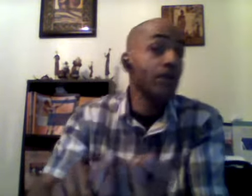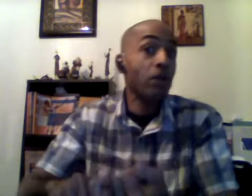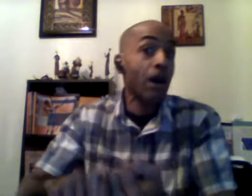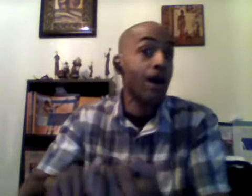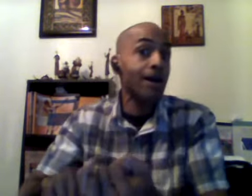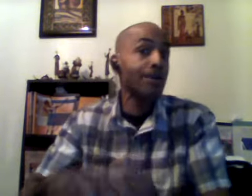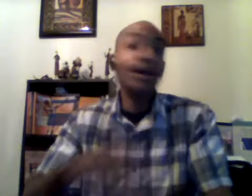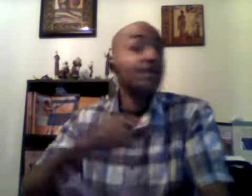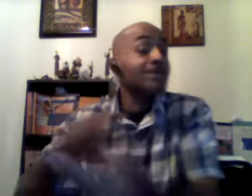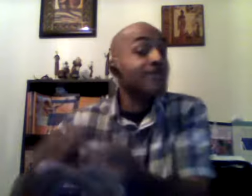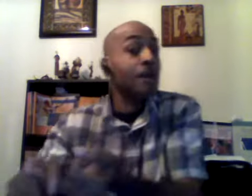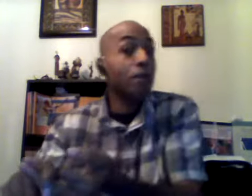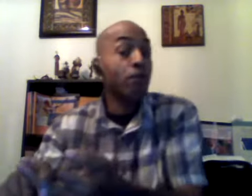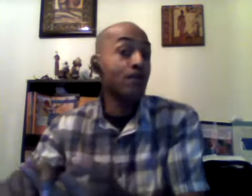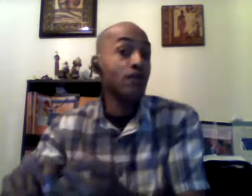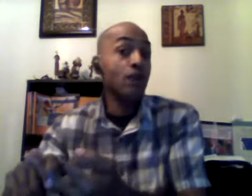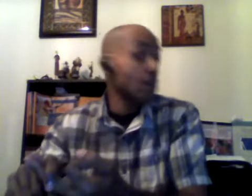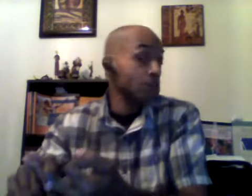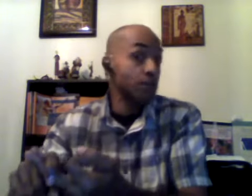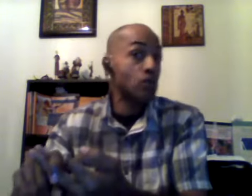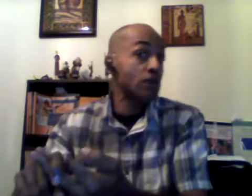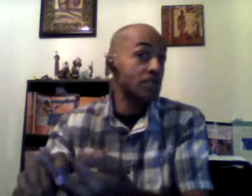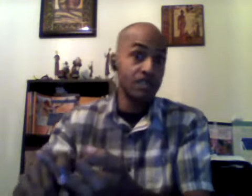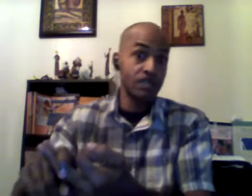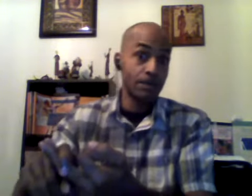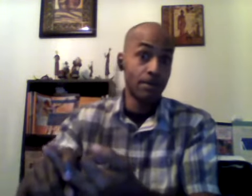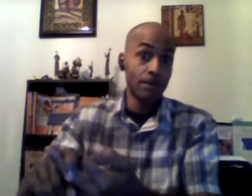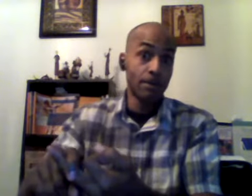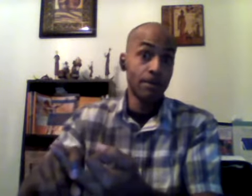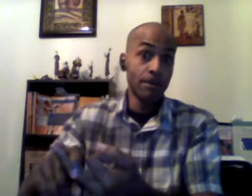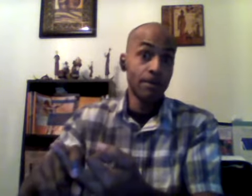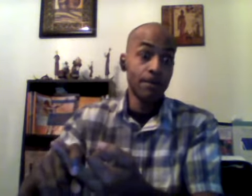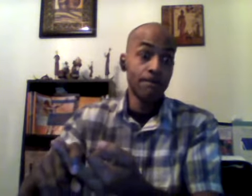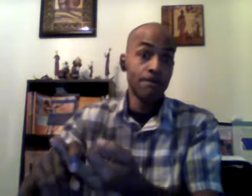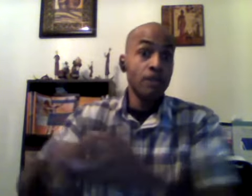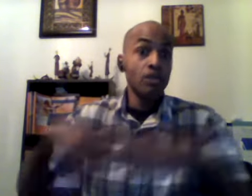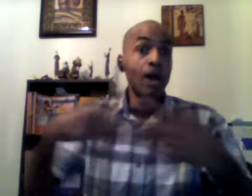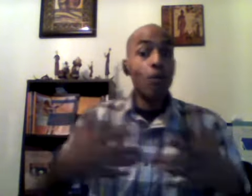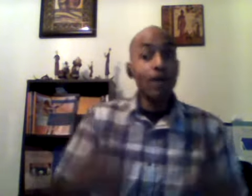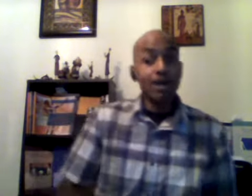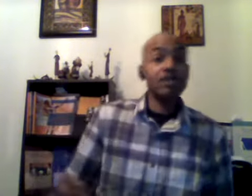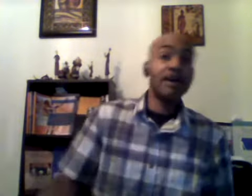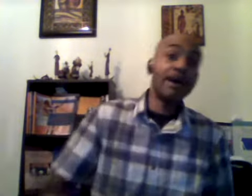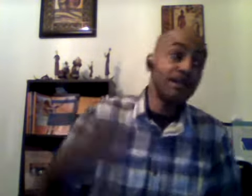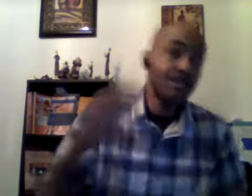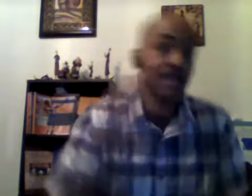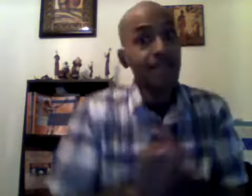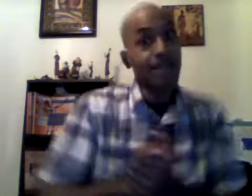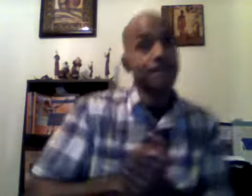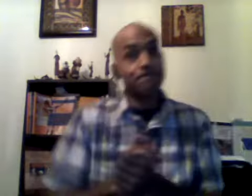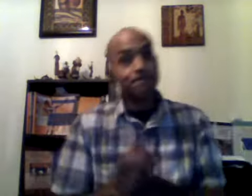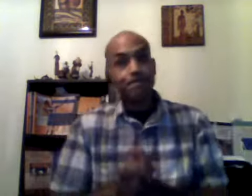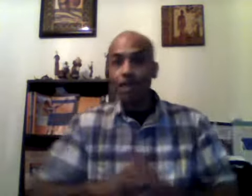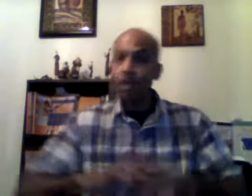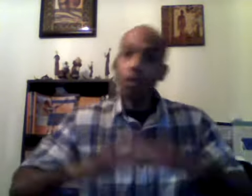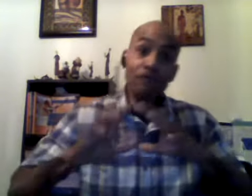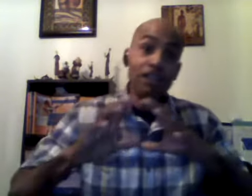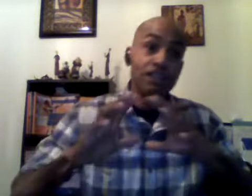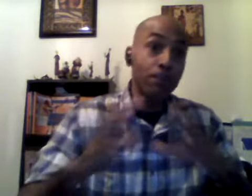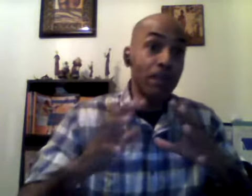your heart that's not improving your respiratory system so i want us to understand with this brief